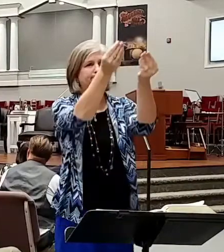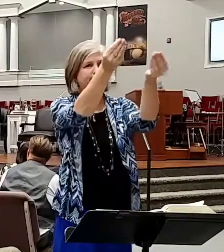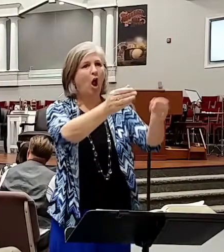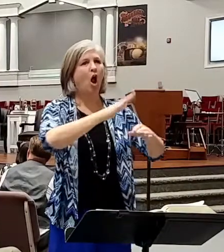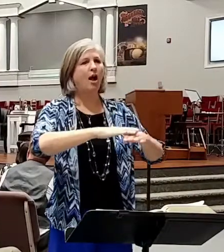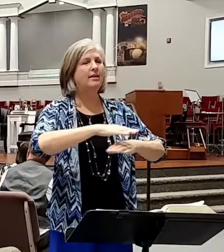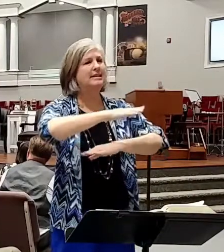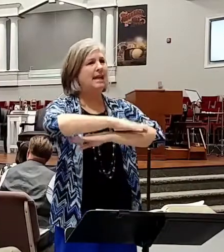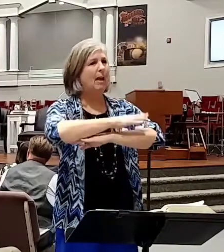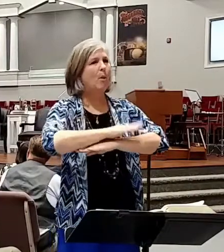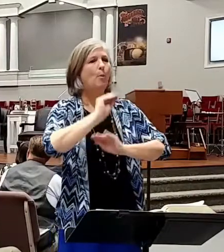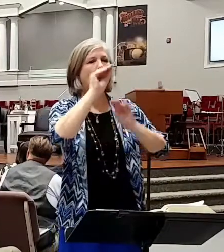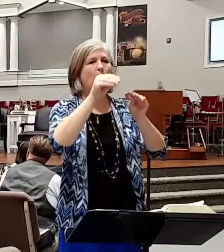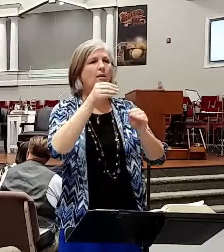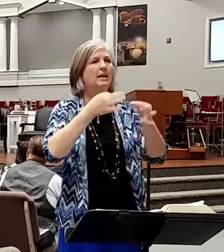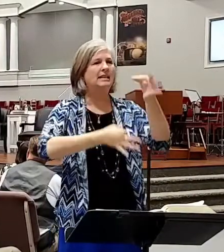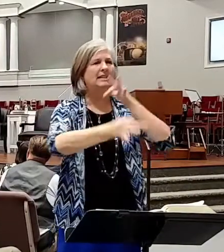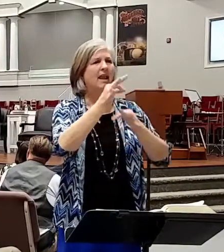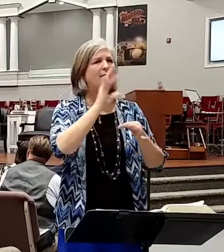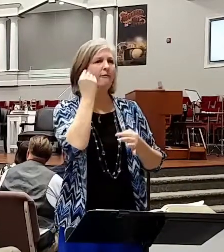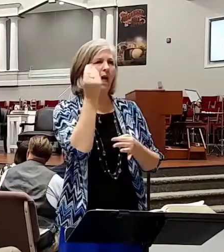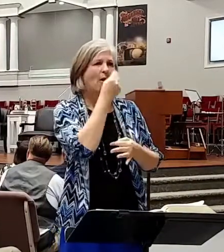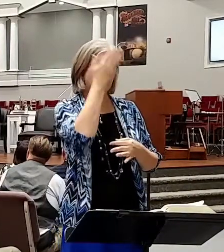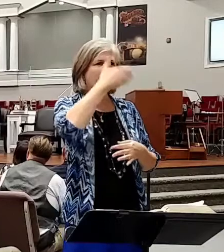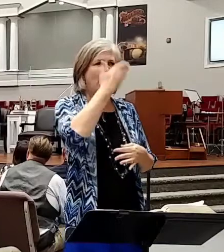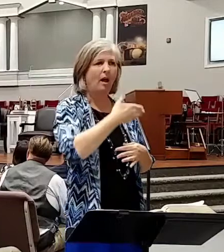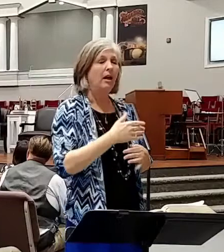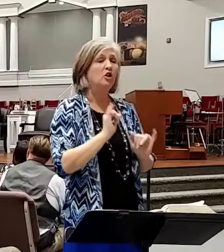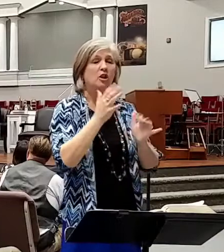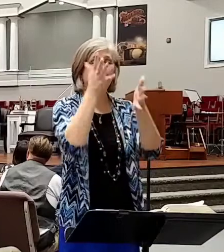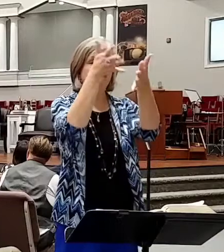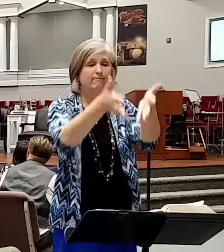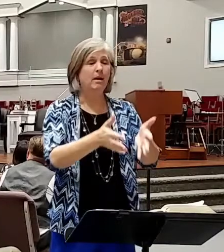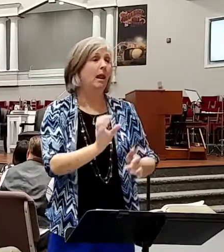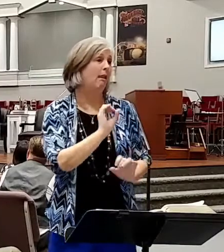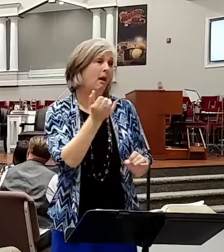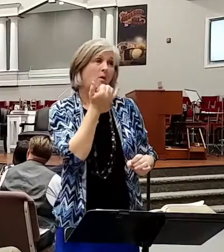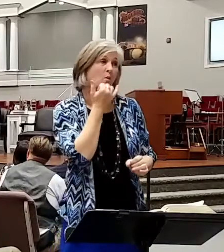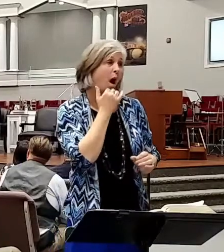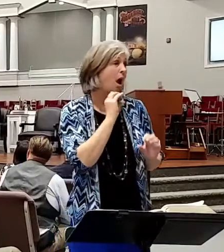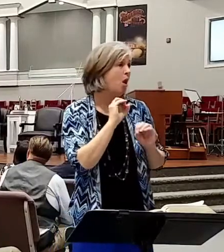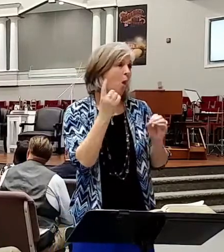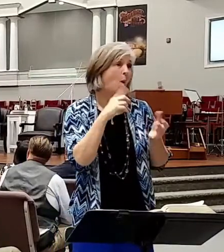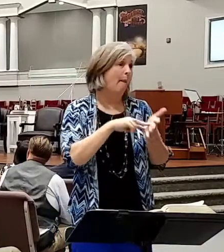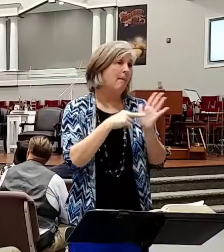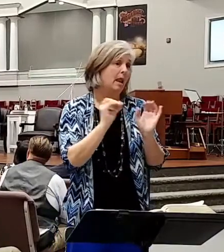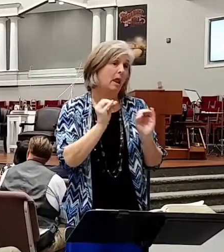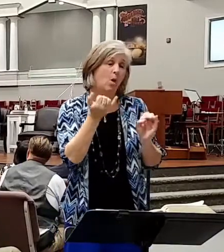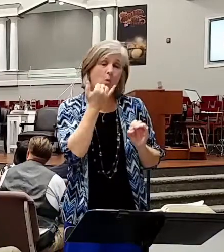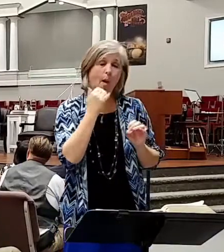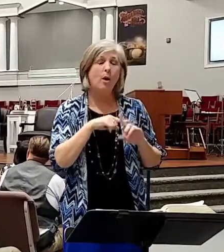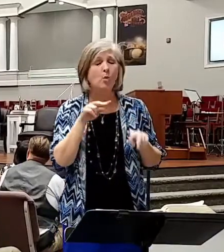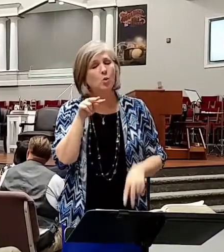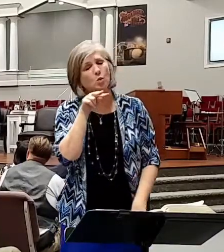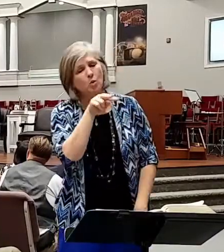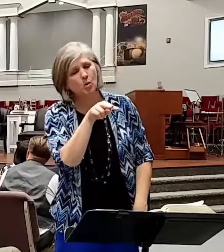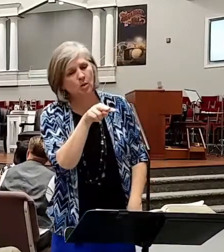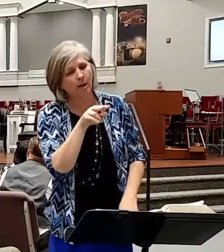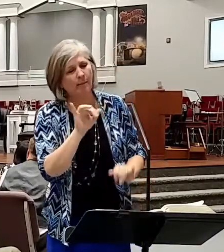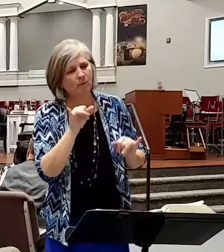place of flowers it was just there now there's nothing wrong with it nobody meant anything by it but when you looked at it people just saw it as like some kind